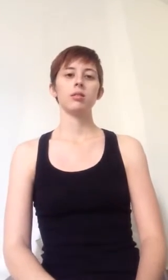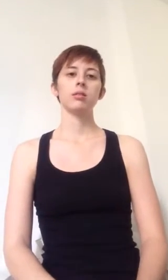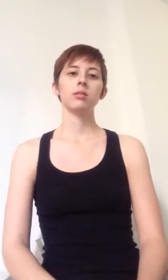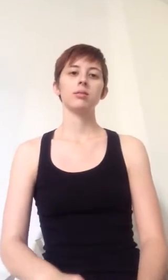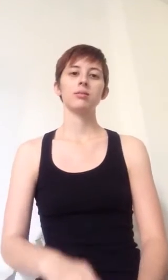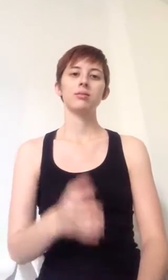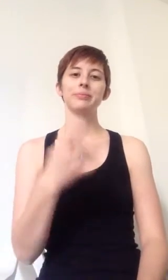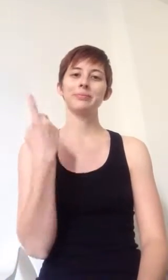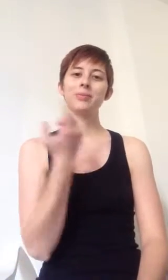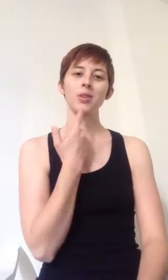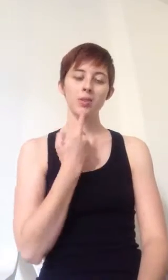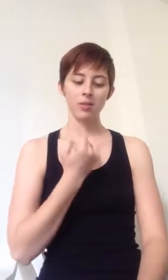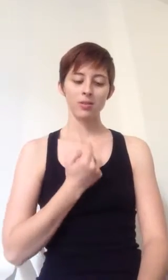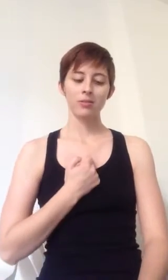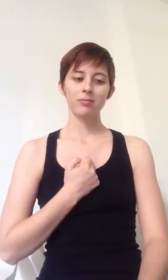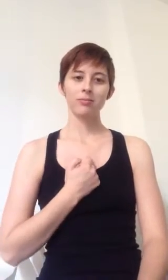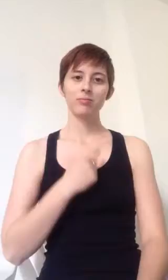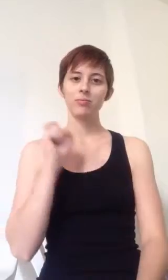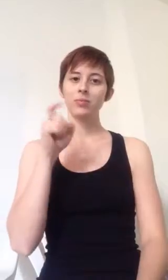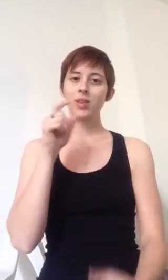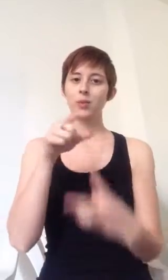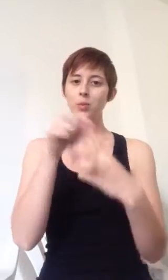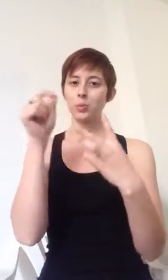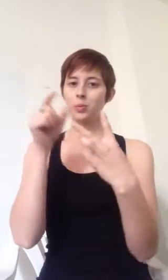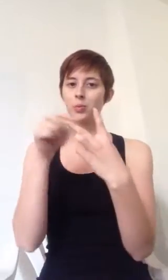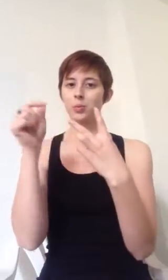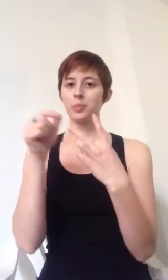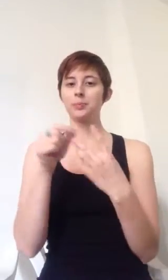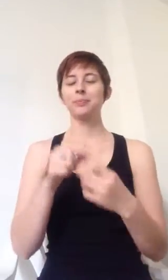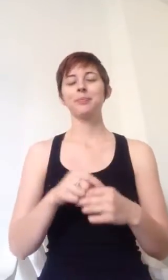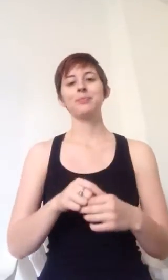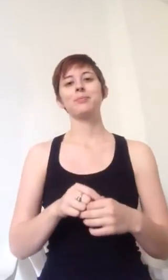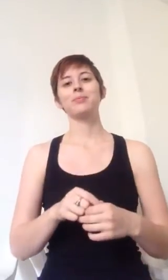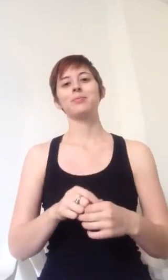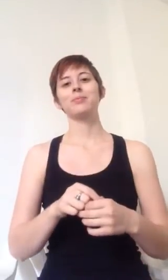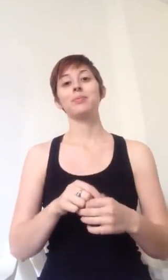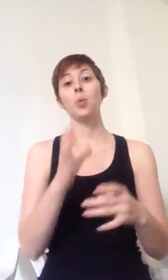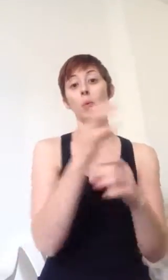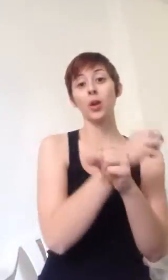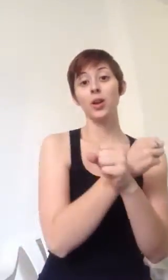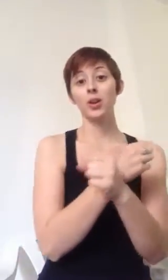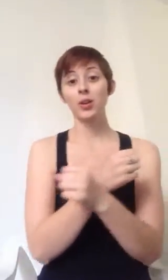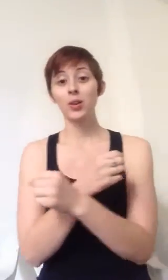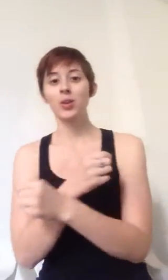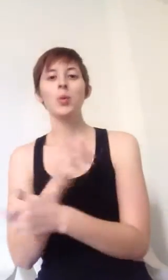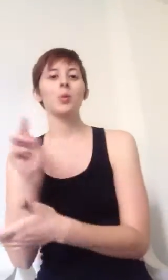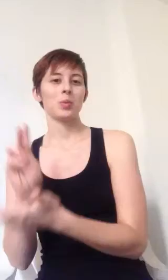Someone once told me that you have to choose what you will not lose